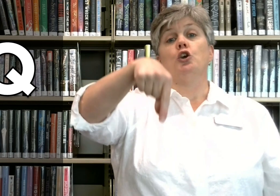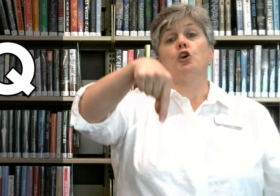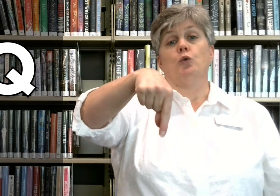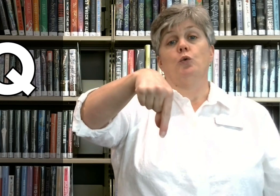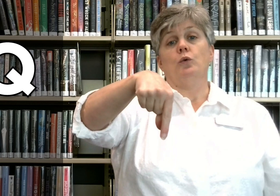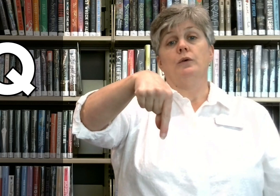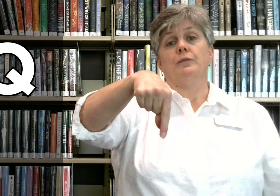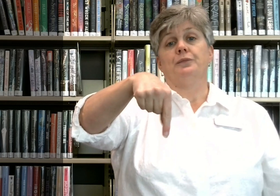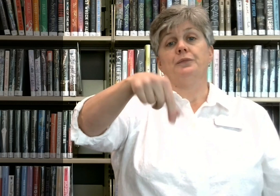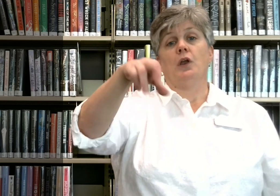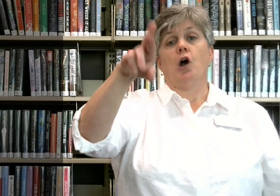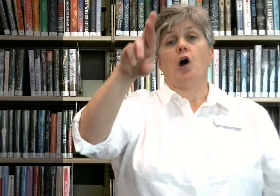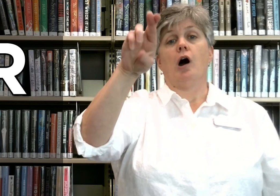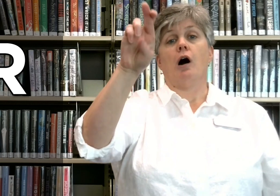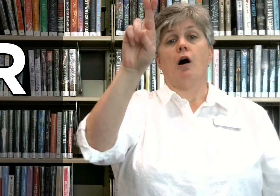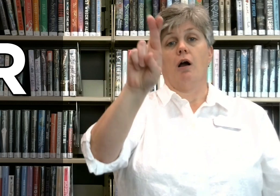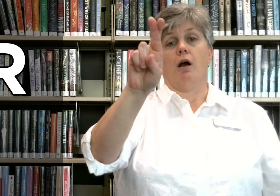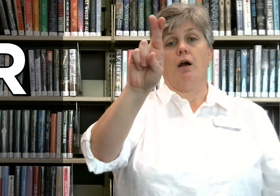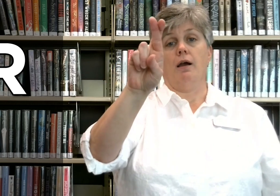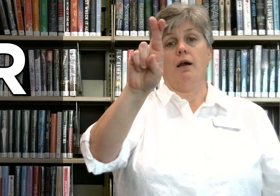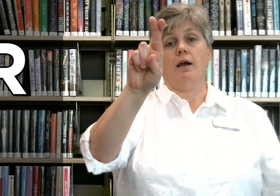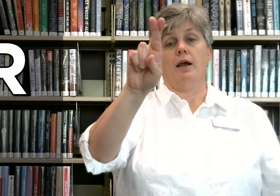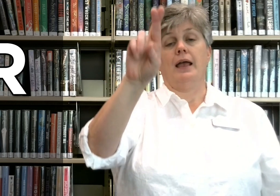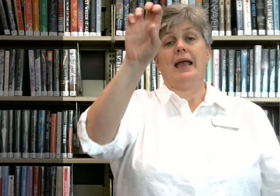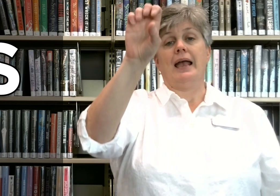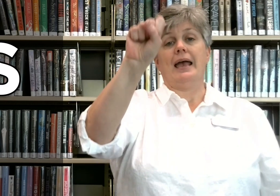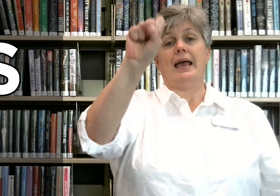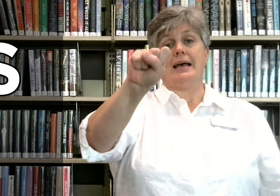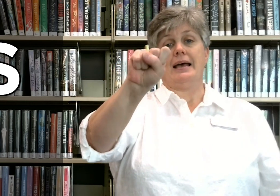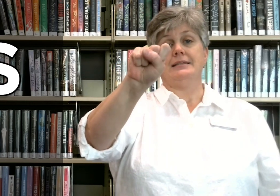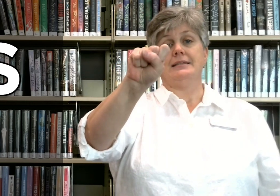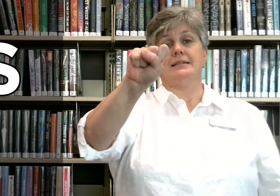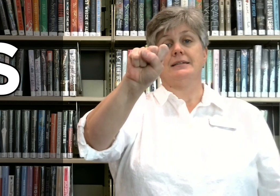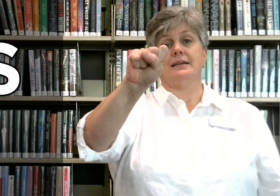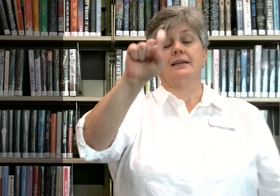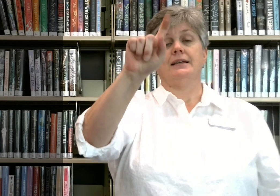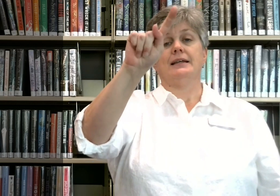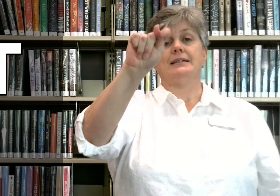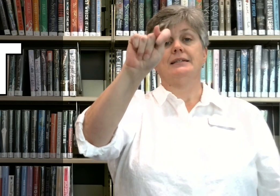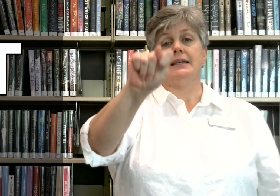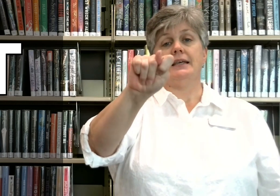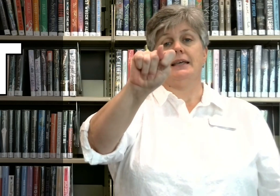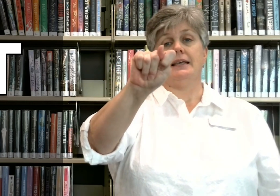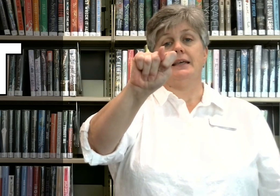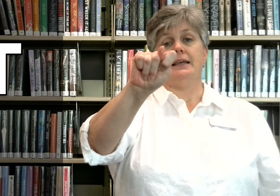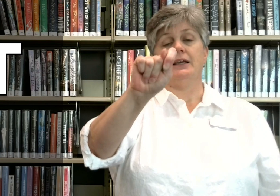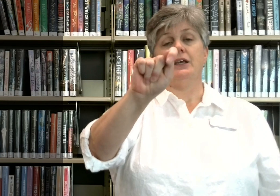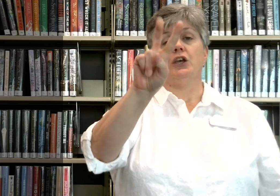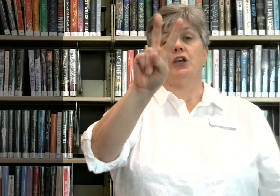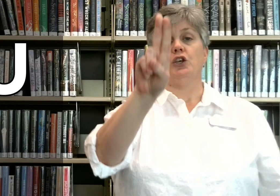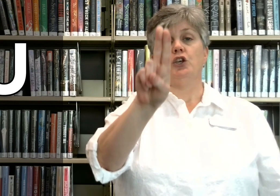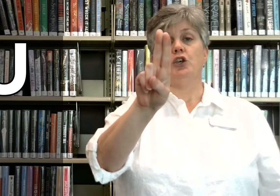Q, R, S, T, U,